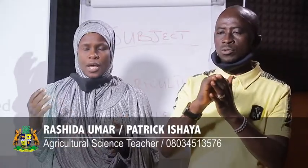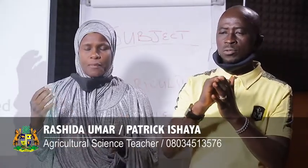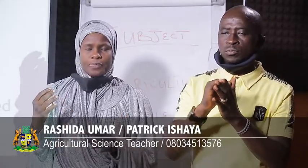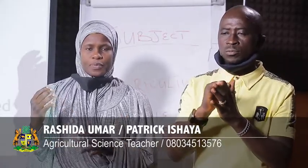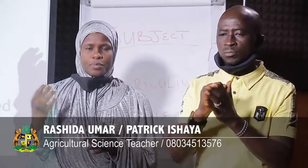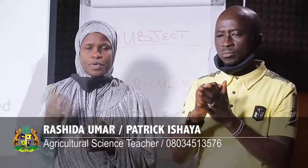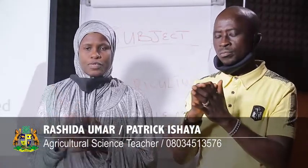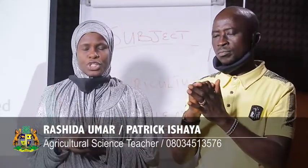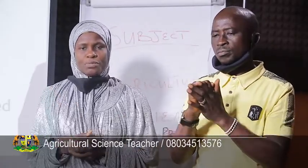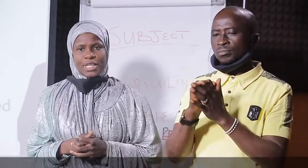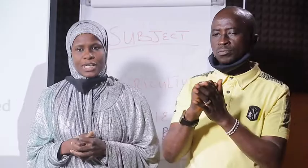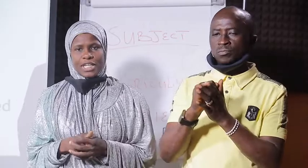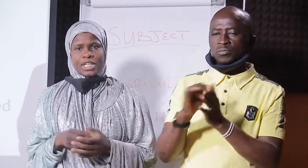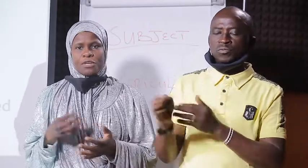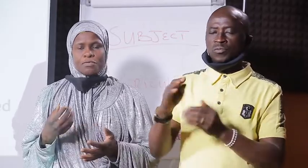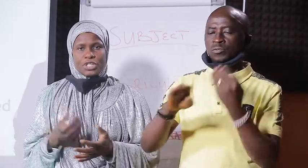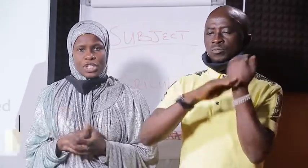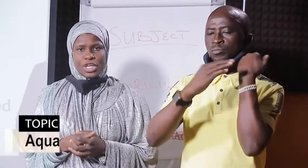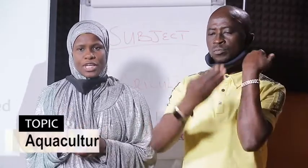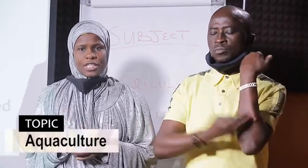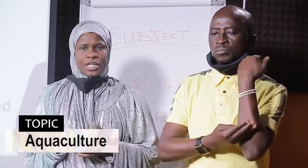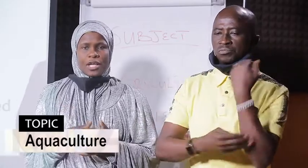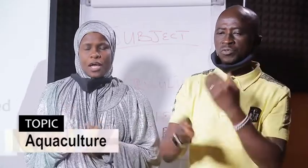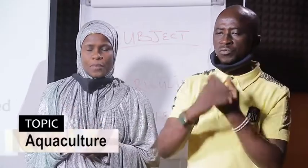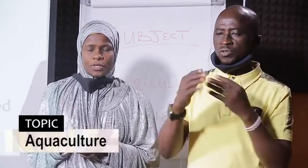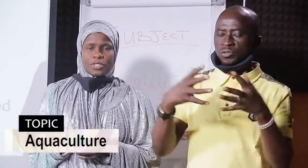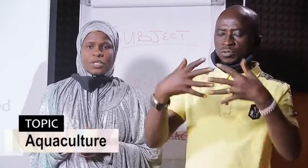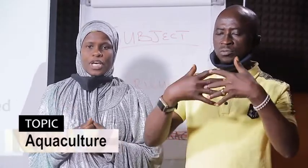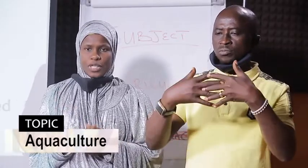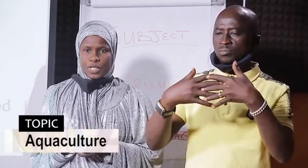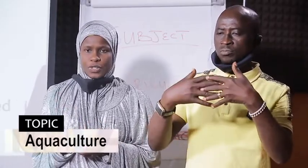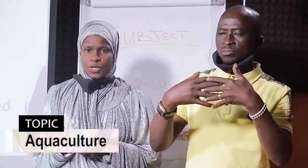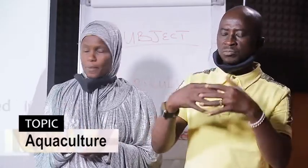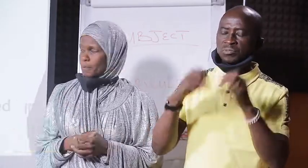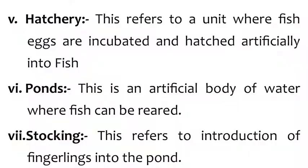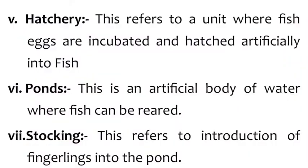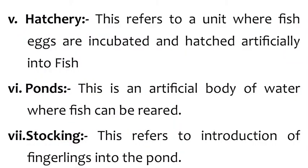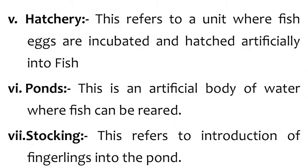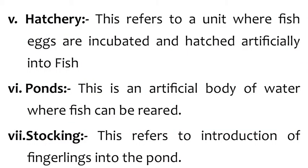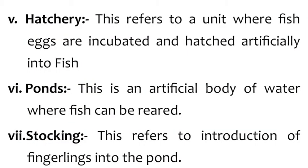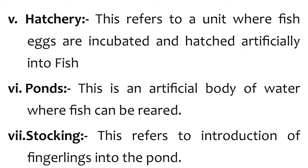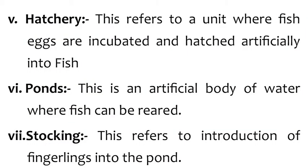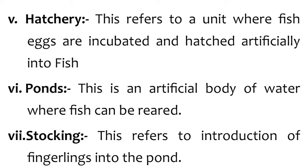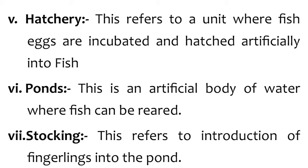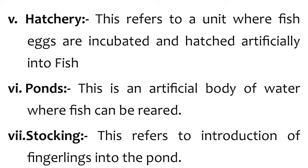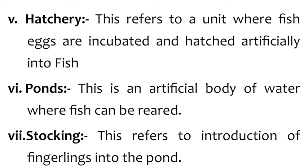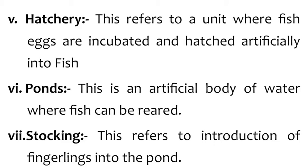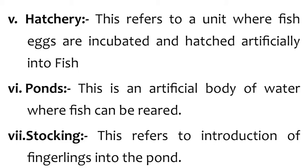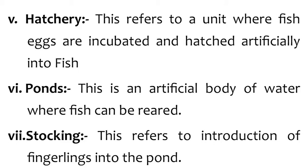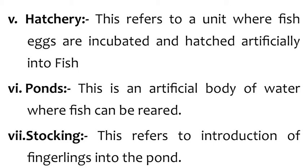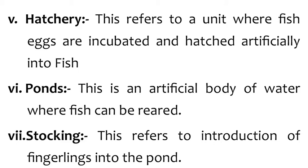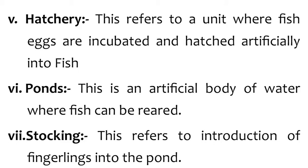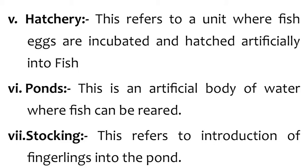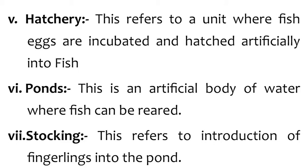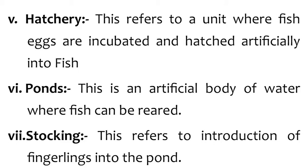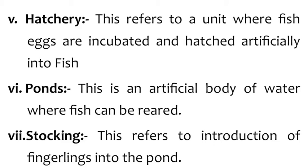fishing basket, fishing net, harpoons, etc. Hashery. Hashery refers to